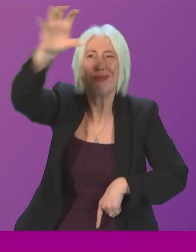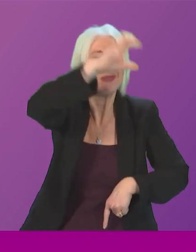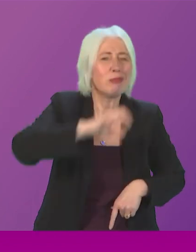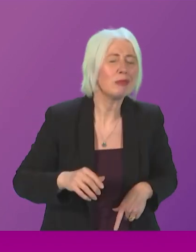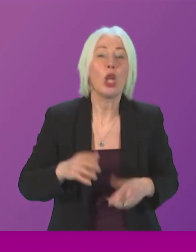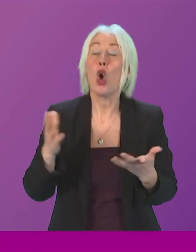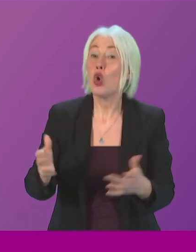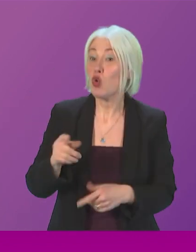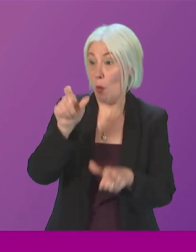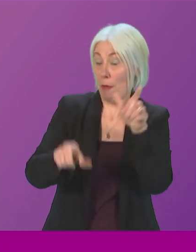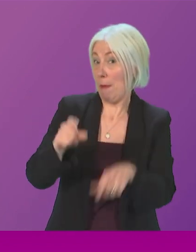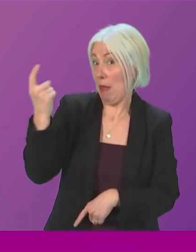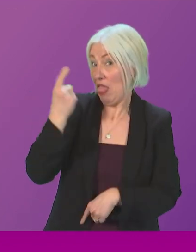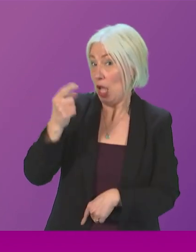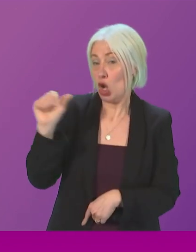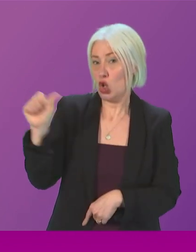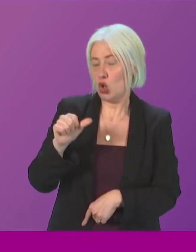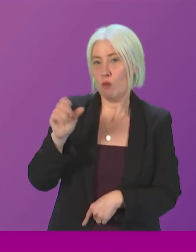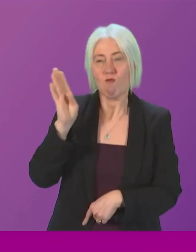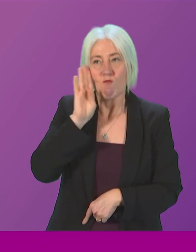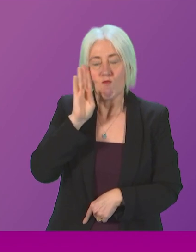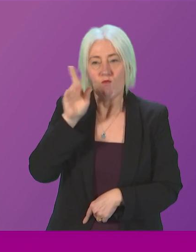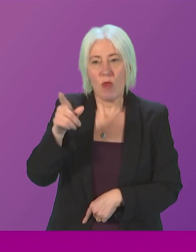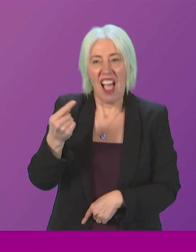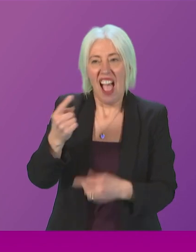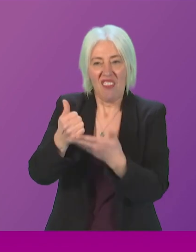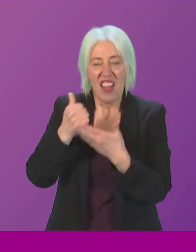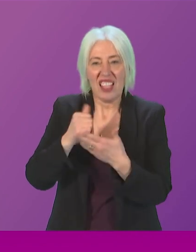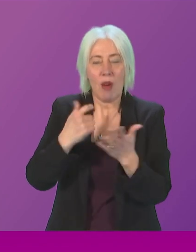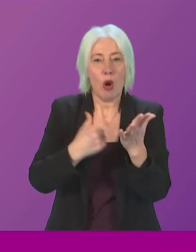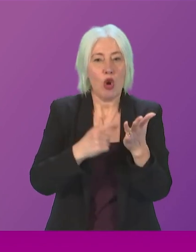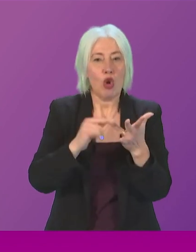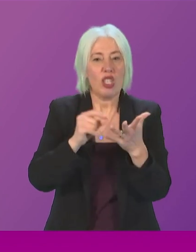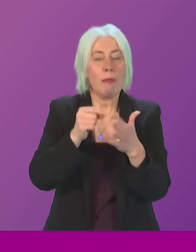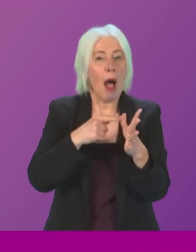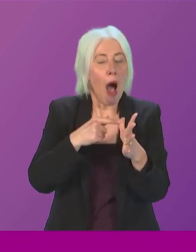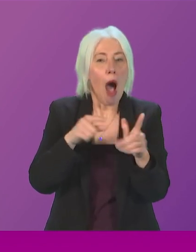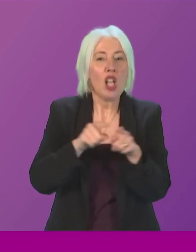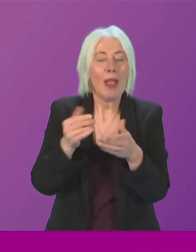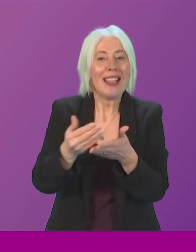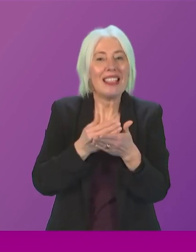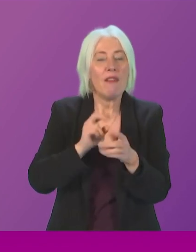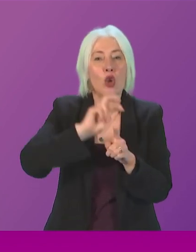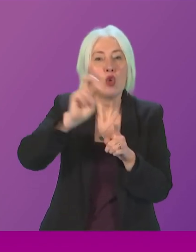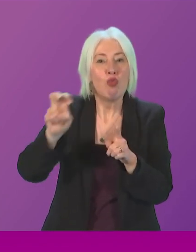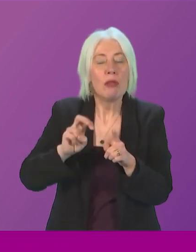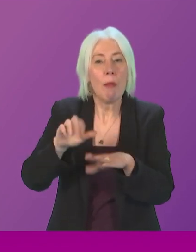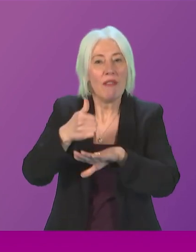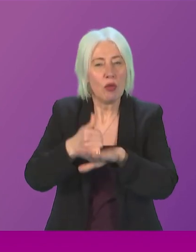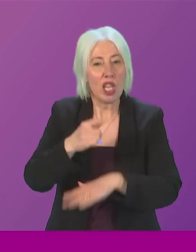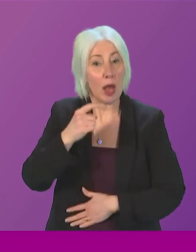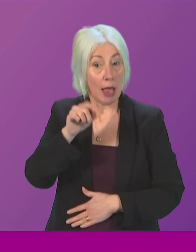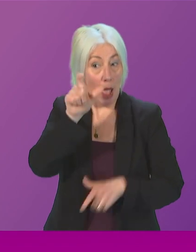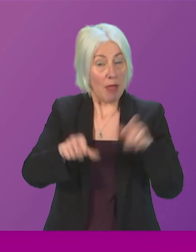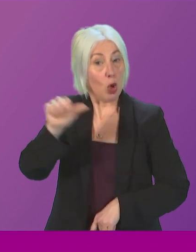the public should consider heeding the advice from organisations such as ROSPA and the Saver Tourism Foundation and consider a